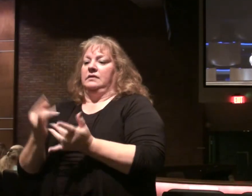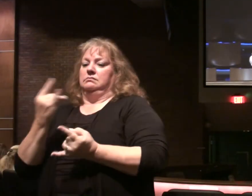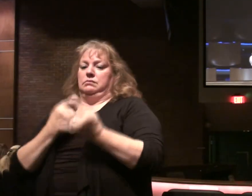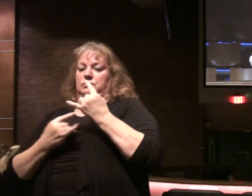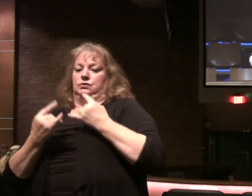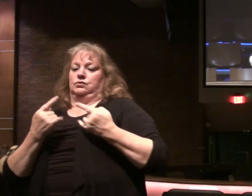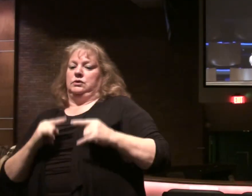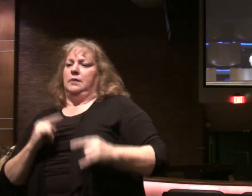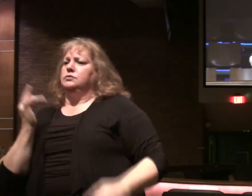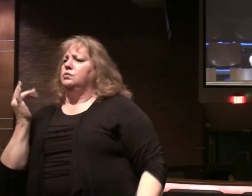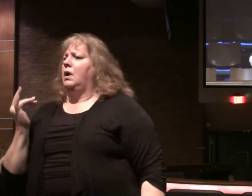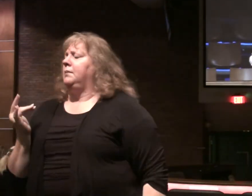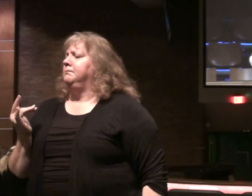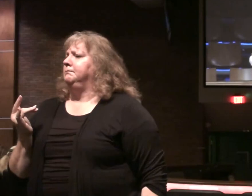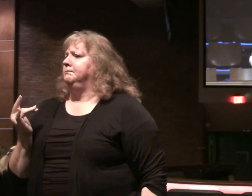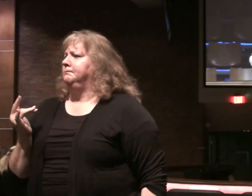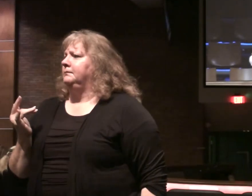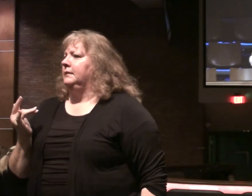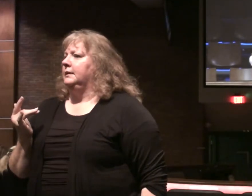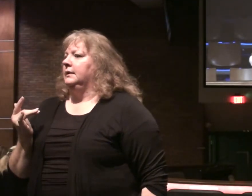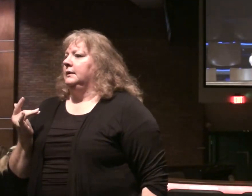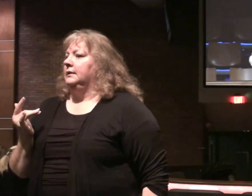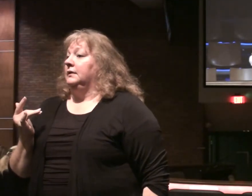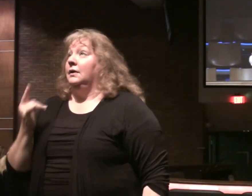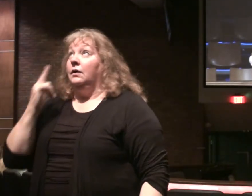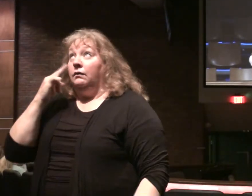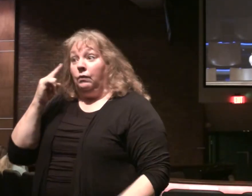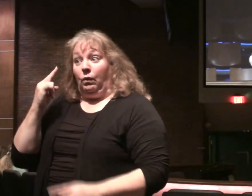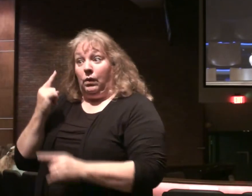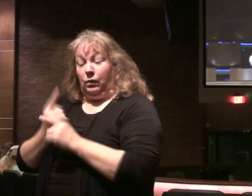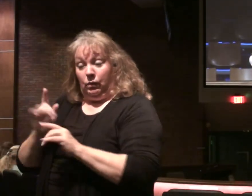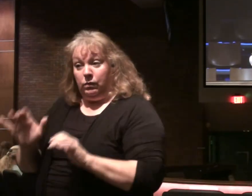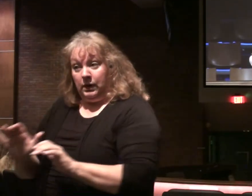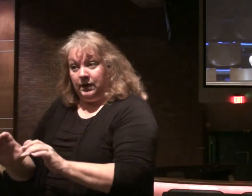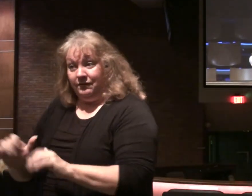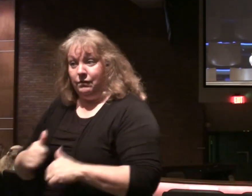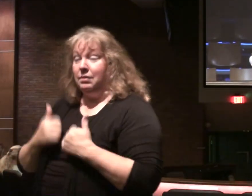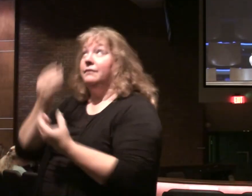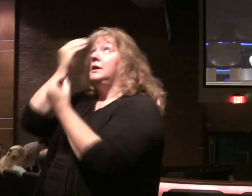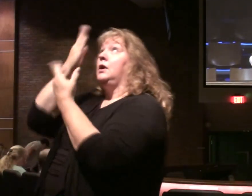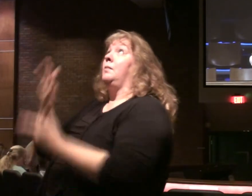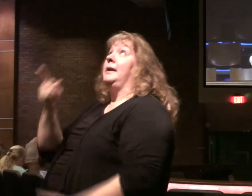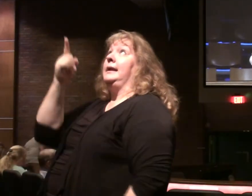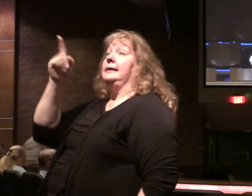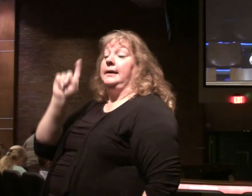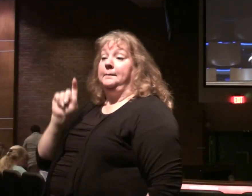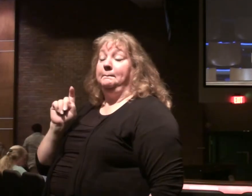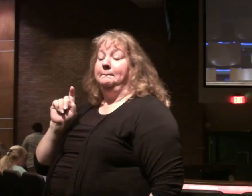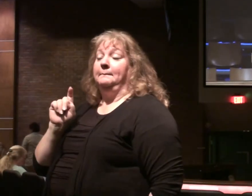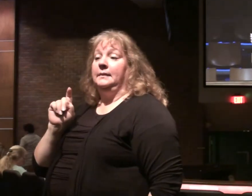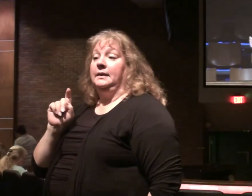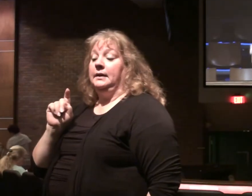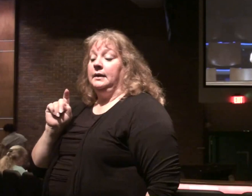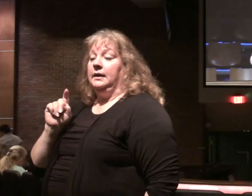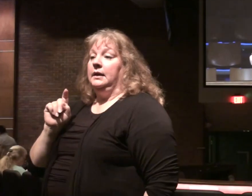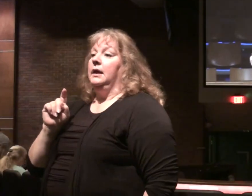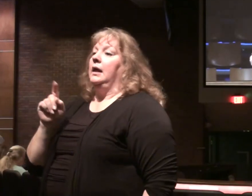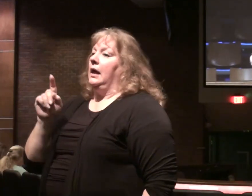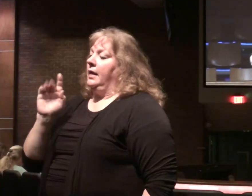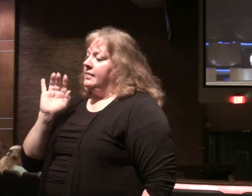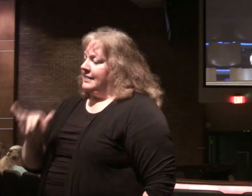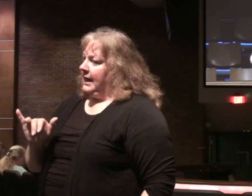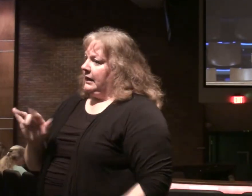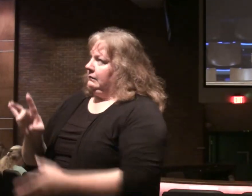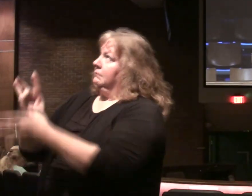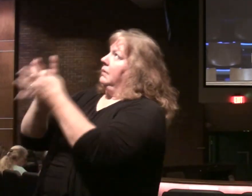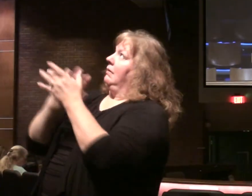comes for the sake of righteousness. For living righteously for the Lord. For theirs is the kingdom of